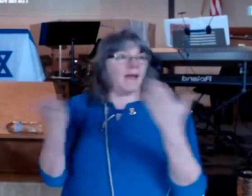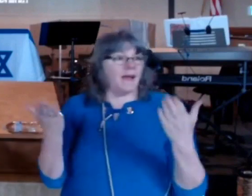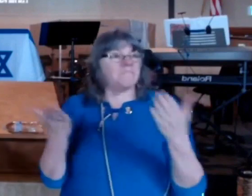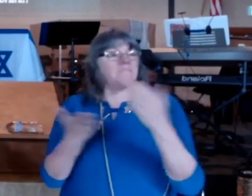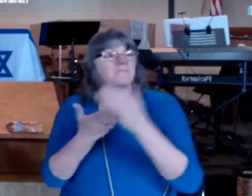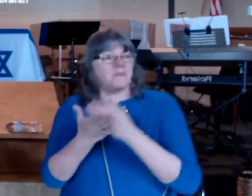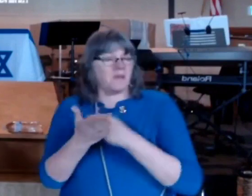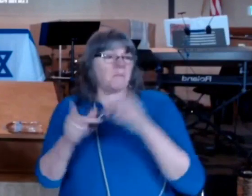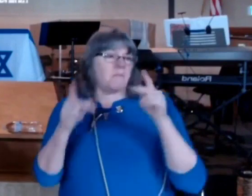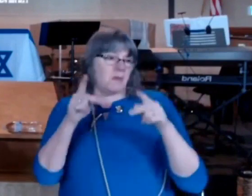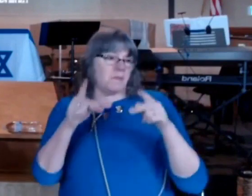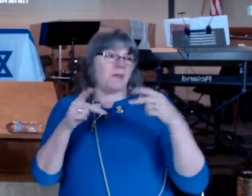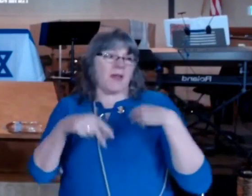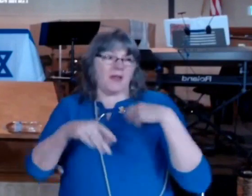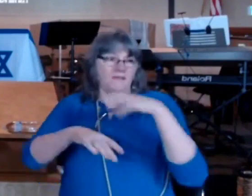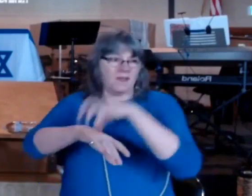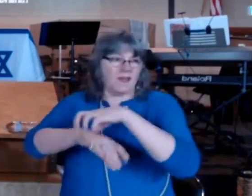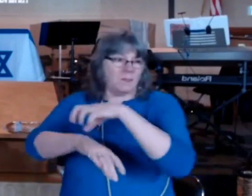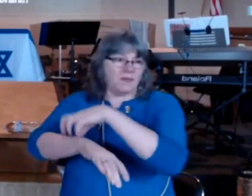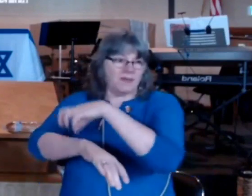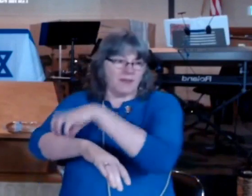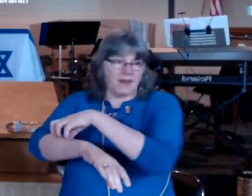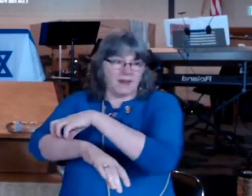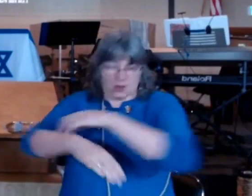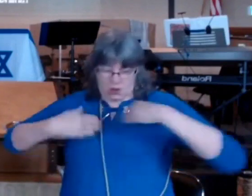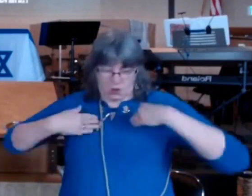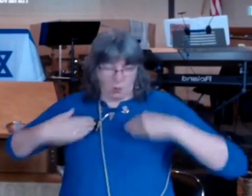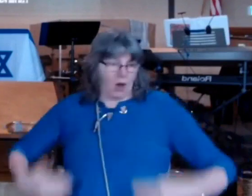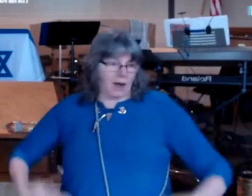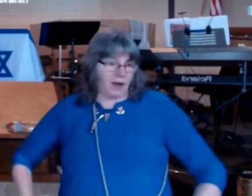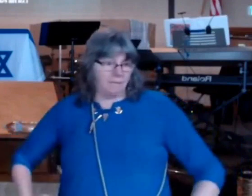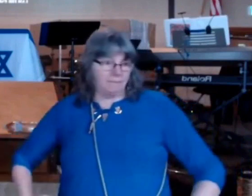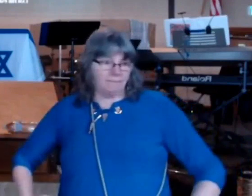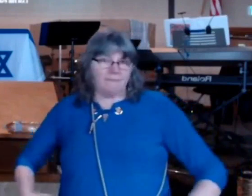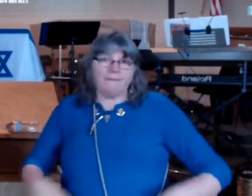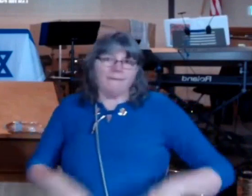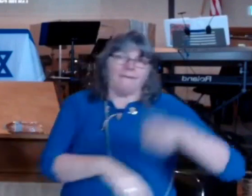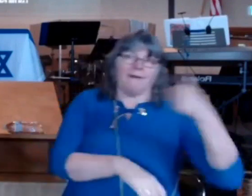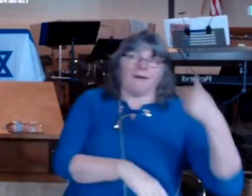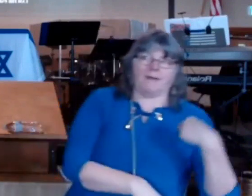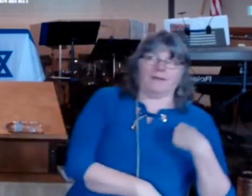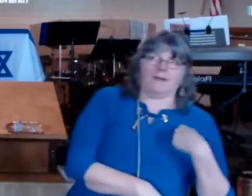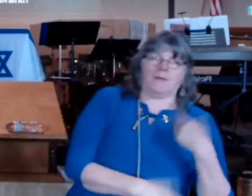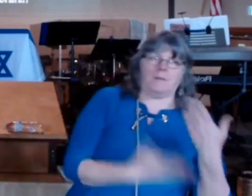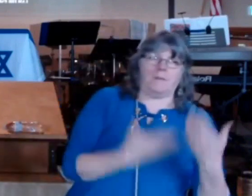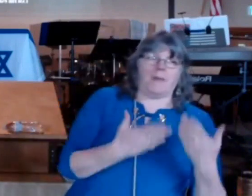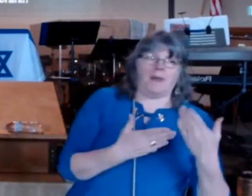manifested in our body while with others of us it's more internal